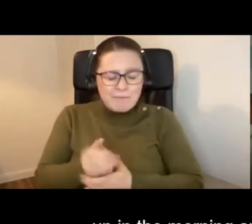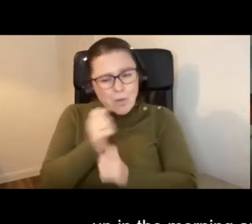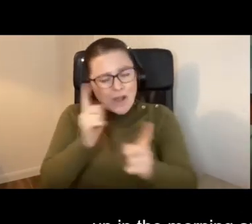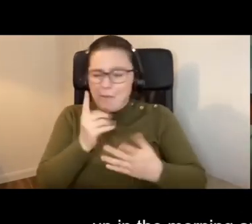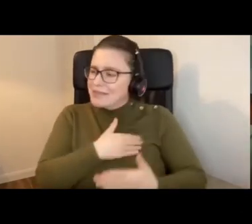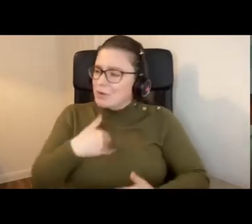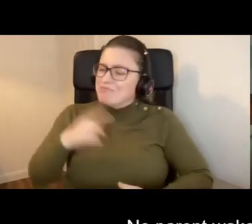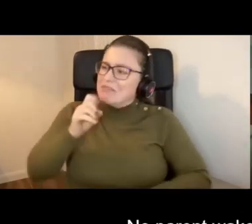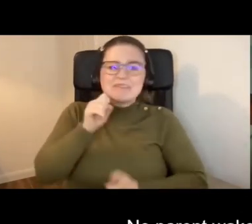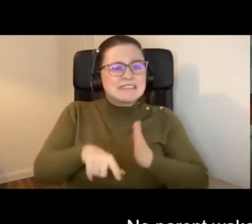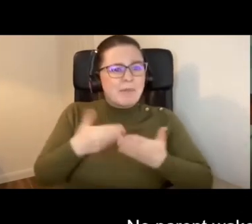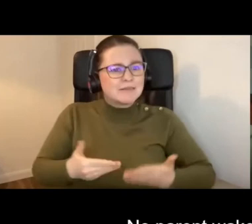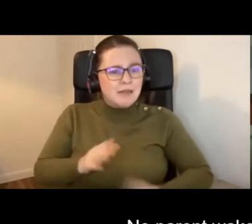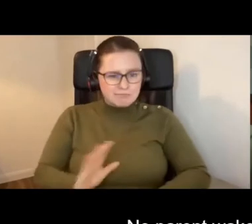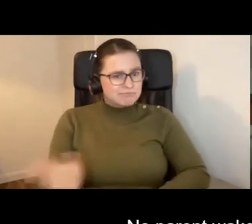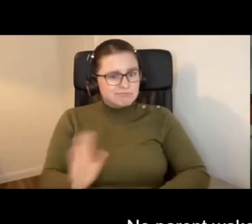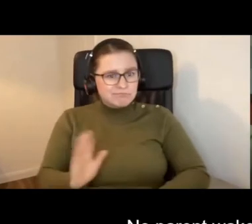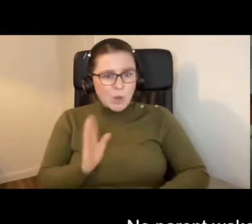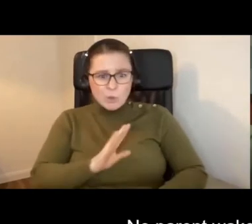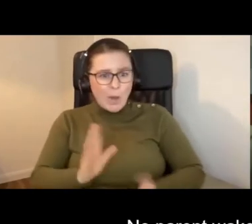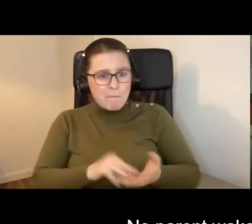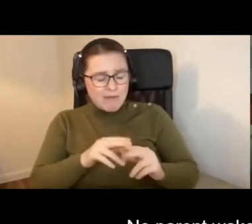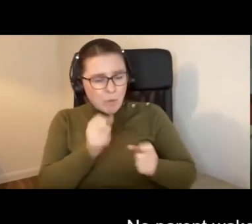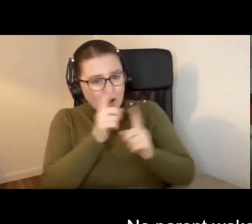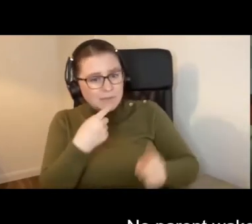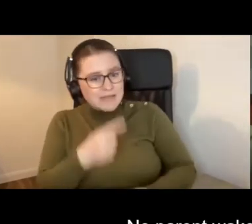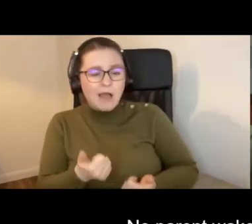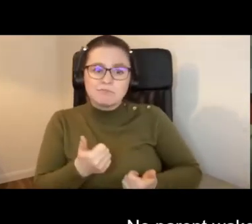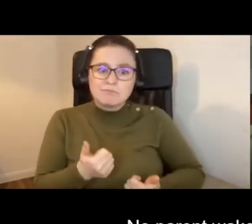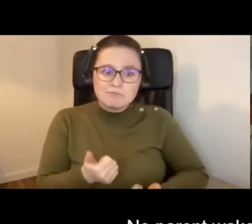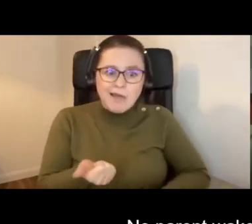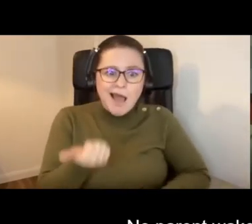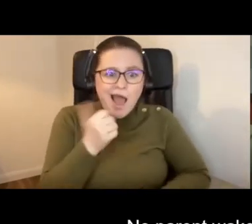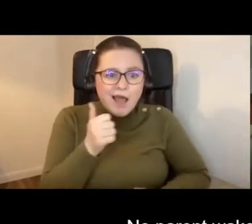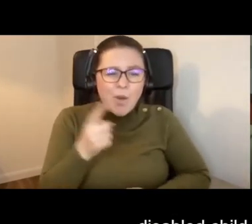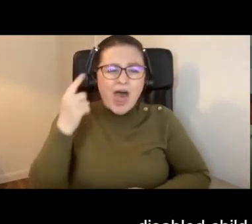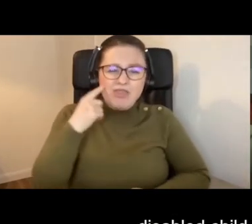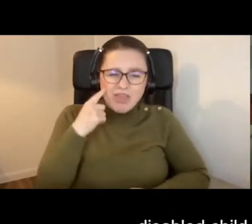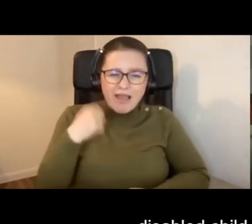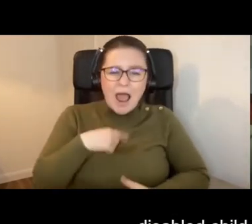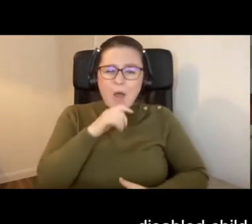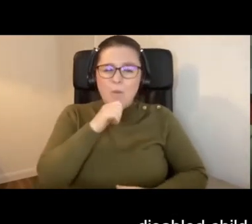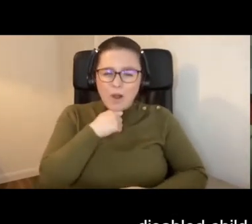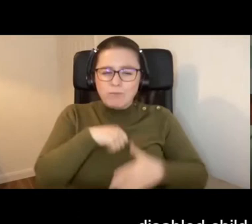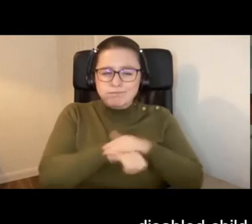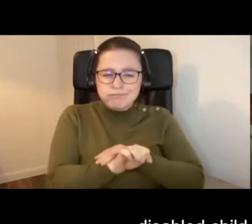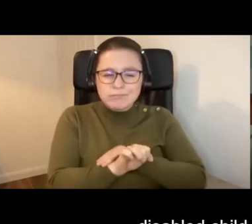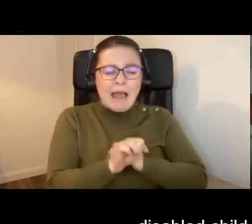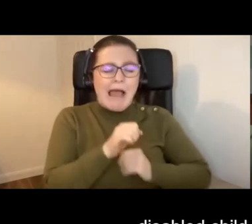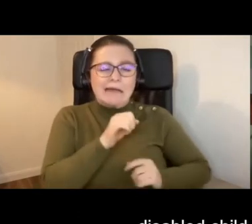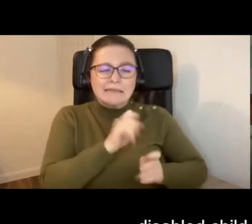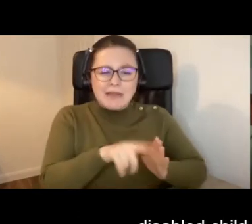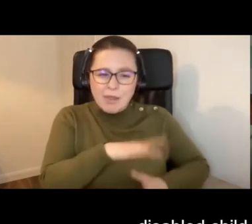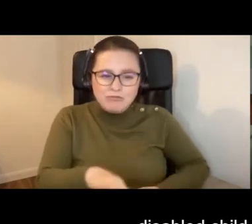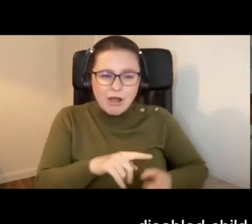disabled today. Or no parent wakes up and says, hey, I think I'm going to have a disabled child today. I think